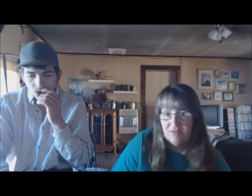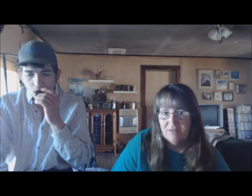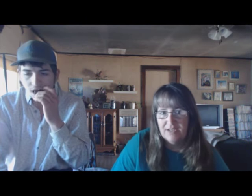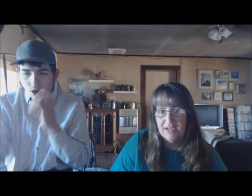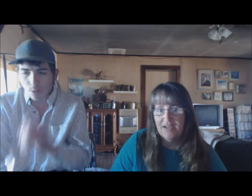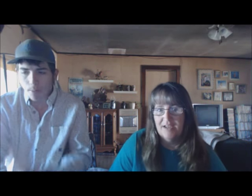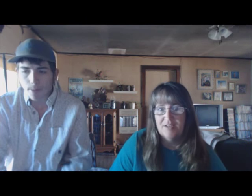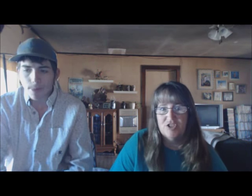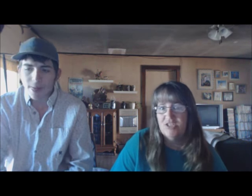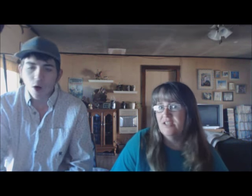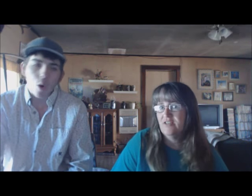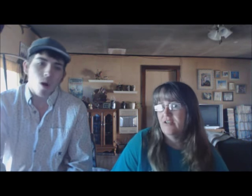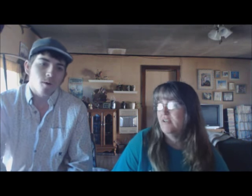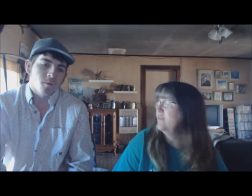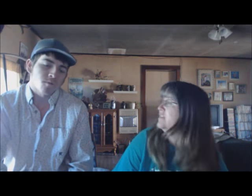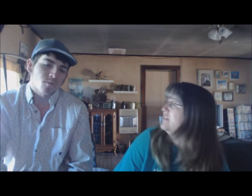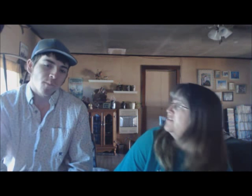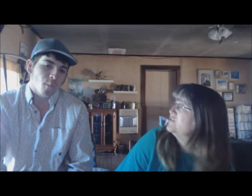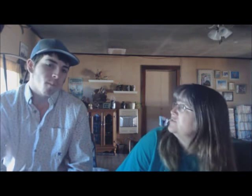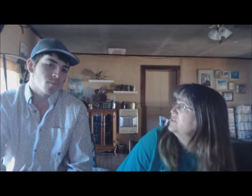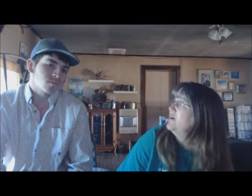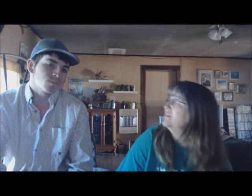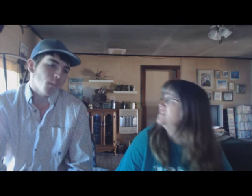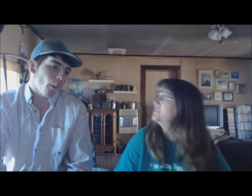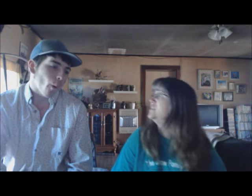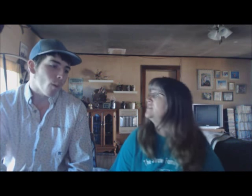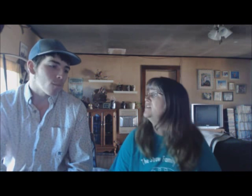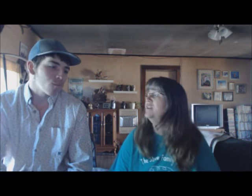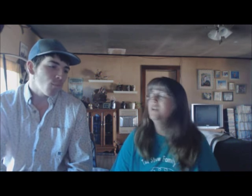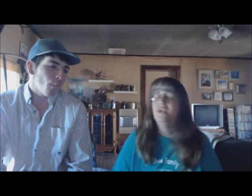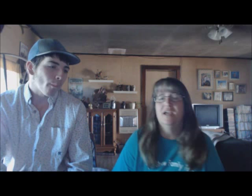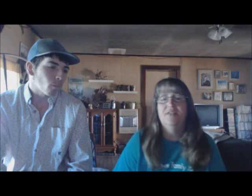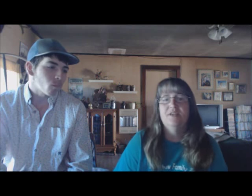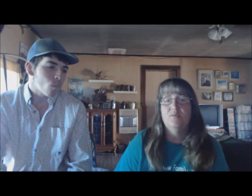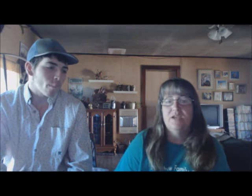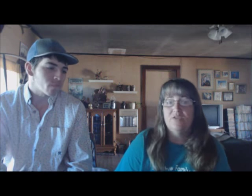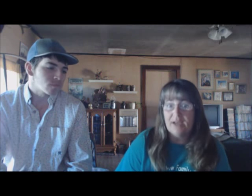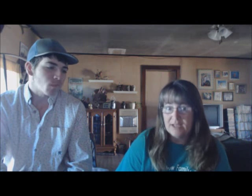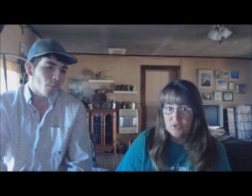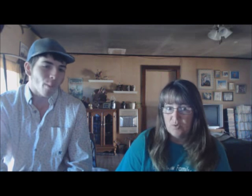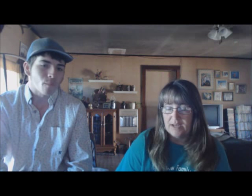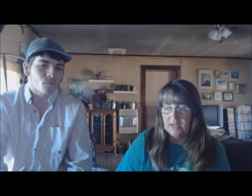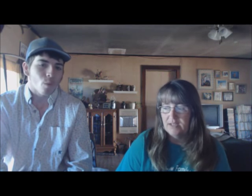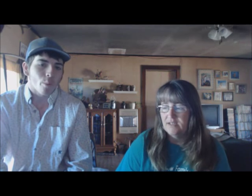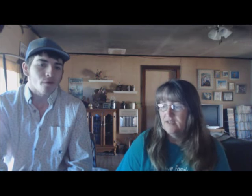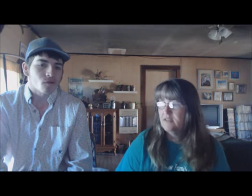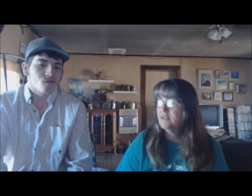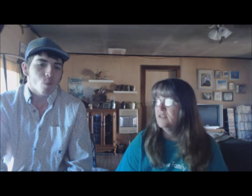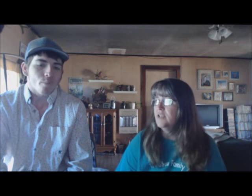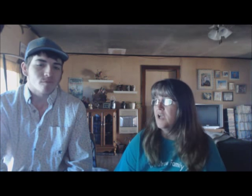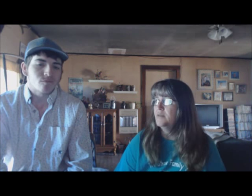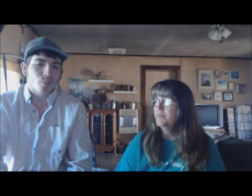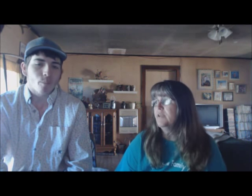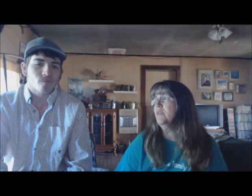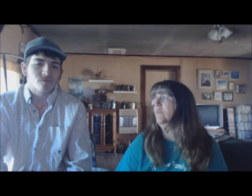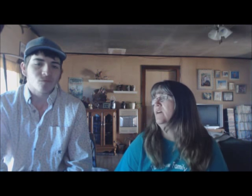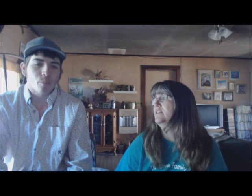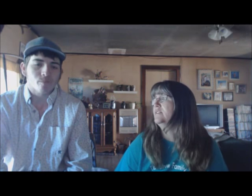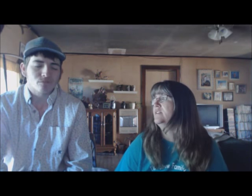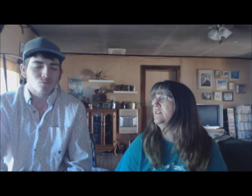out. And, she integrated with the others really well, didn't she? Mm And, then we graduated the nine bigger ones